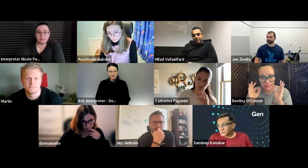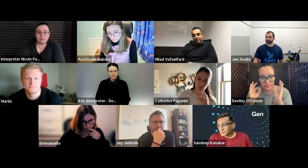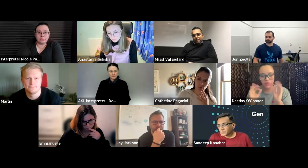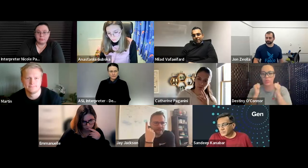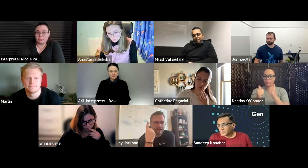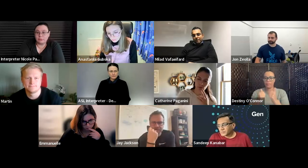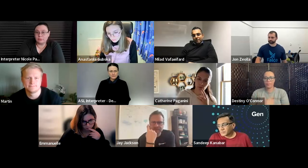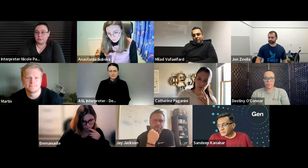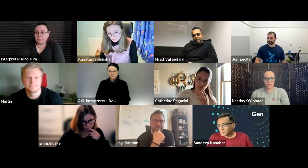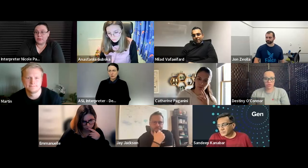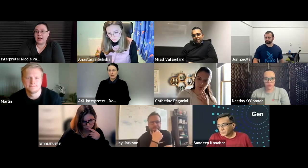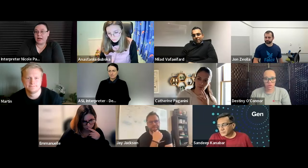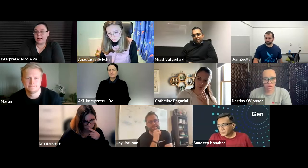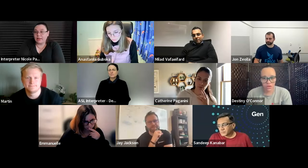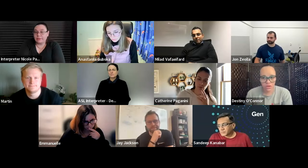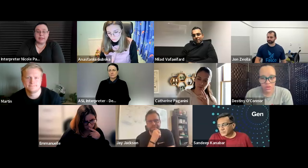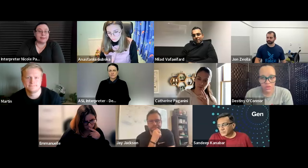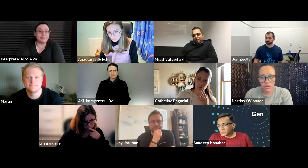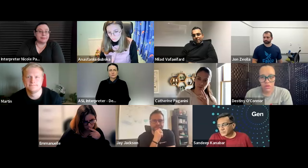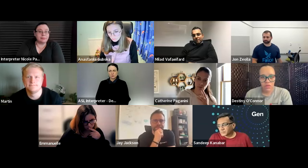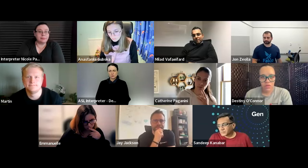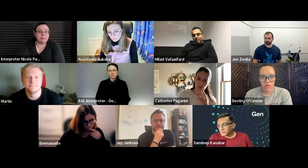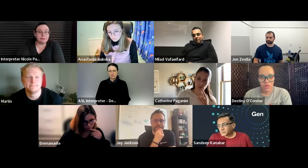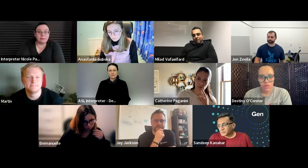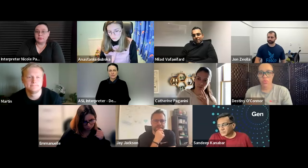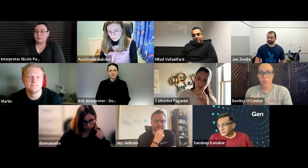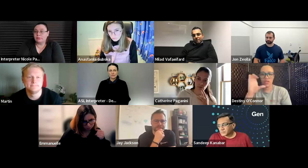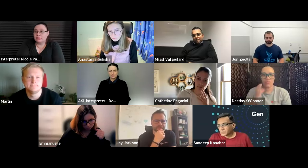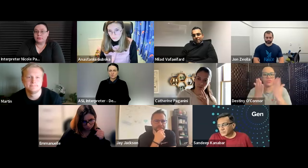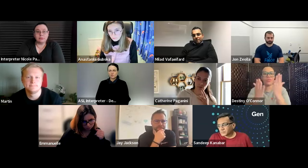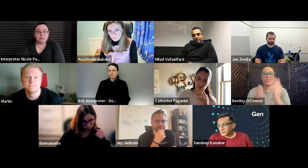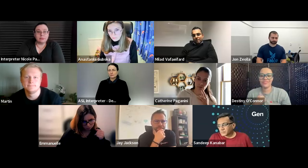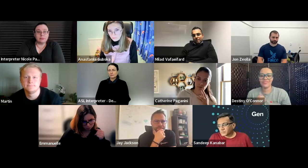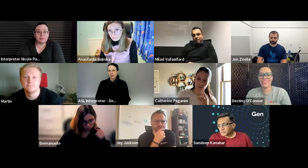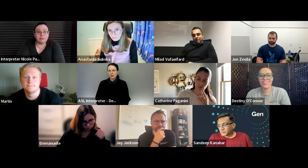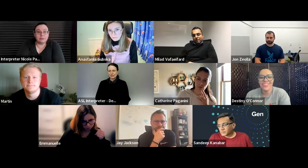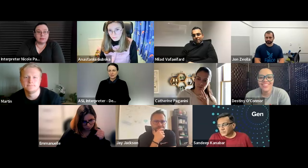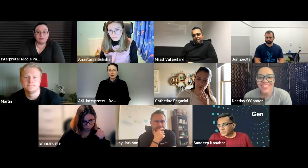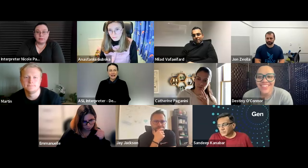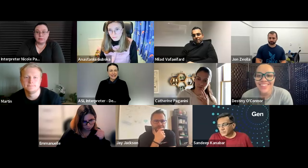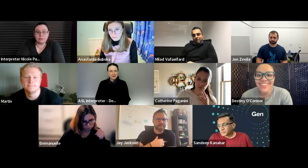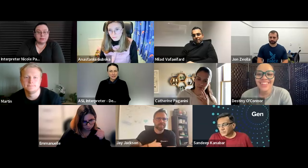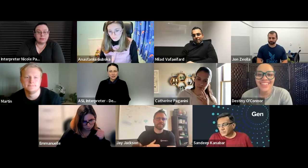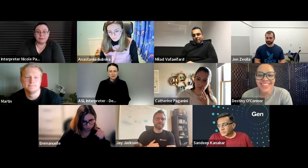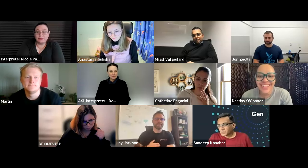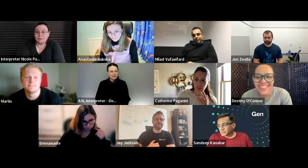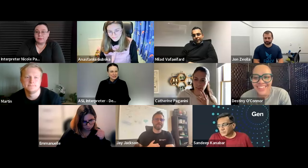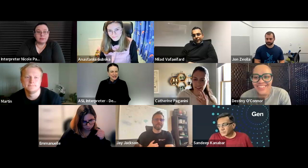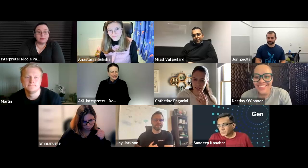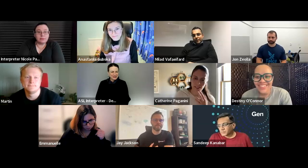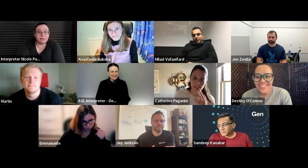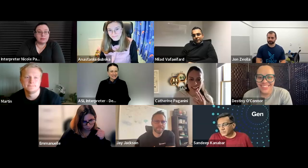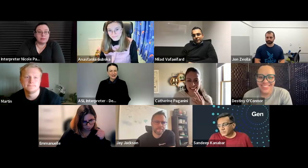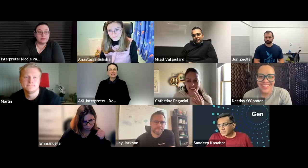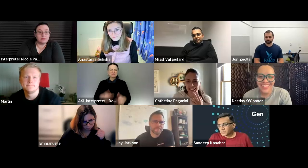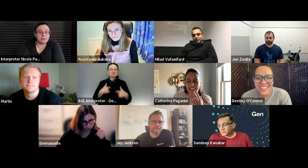okay i got it oh okay go ahead katherine did you want to